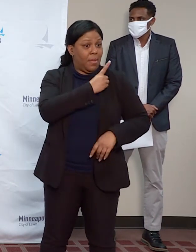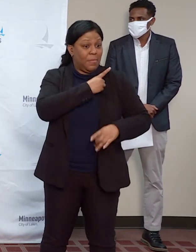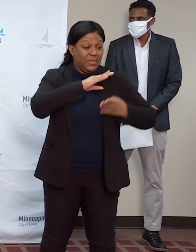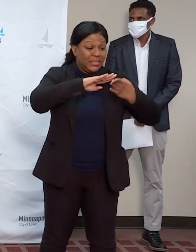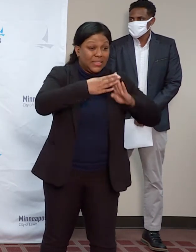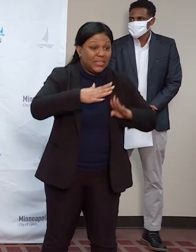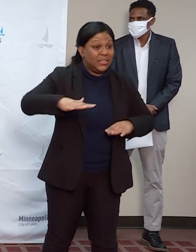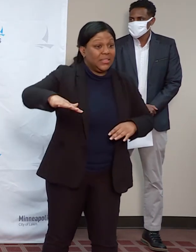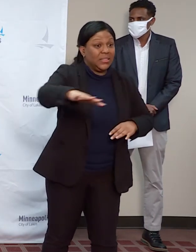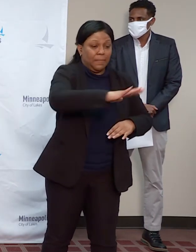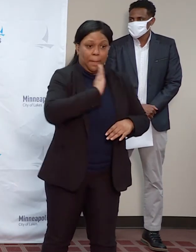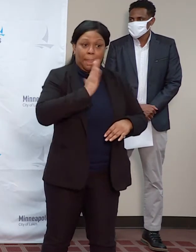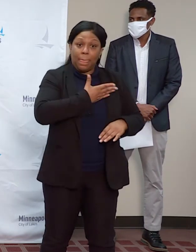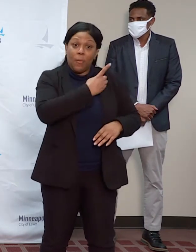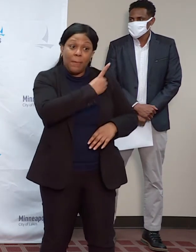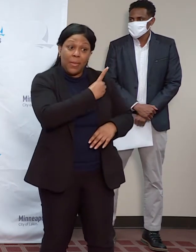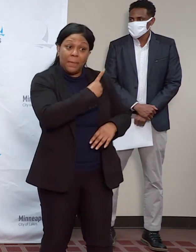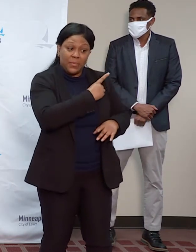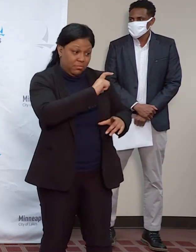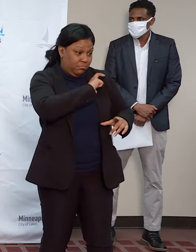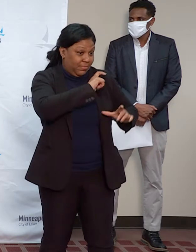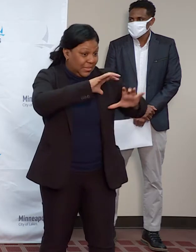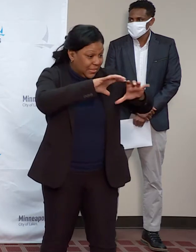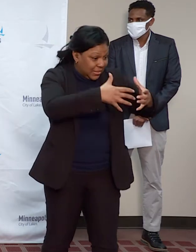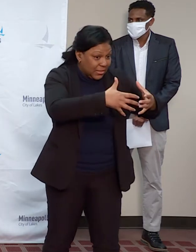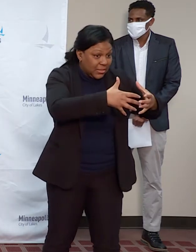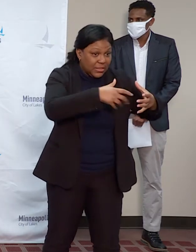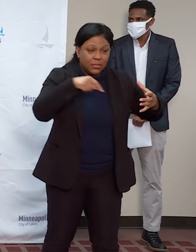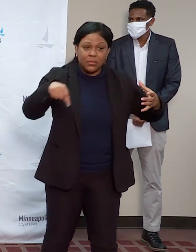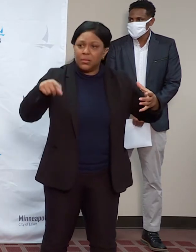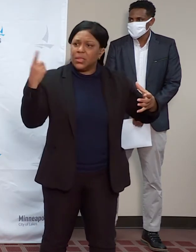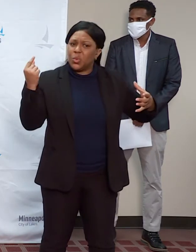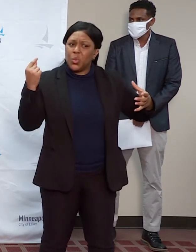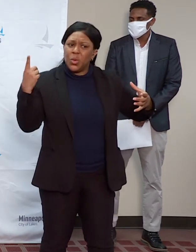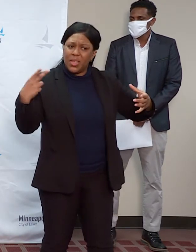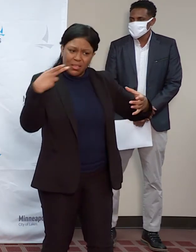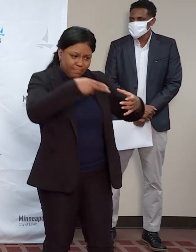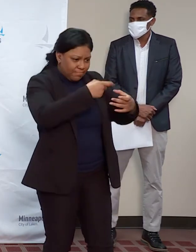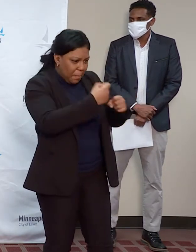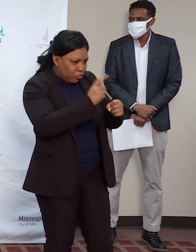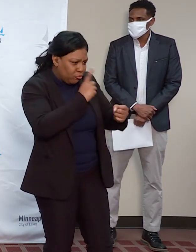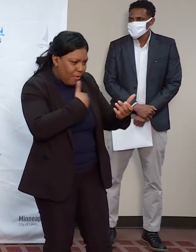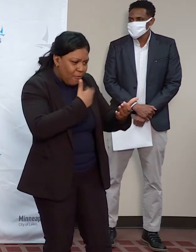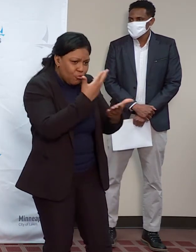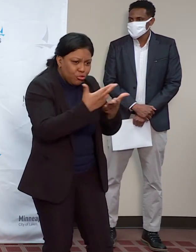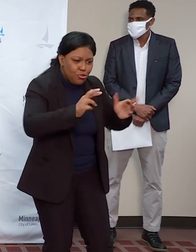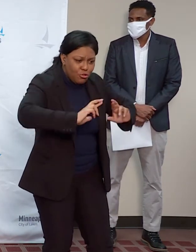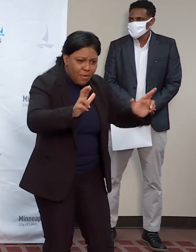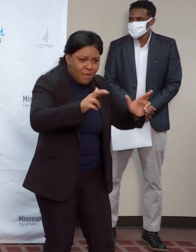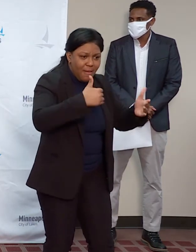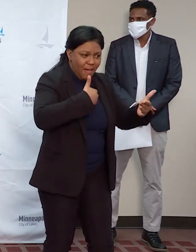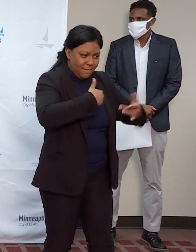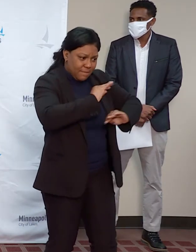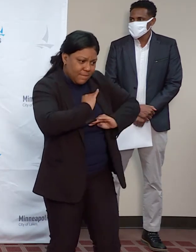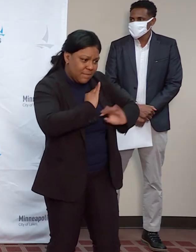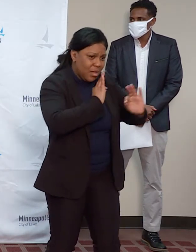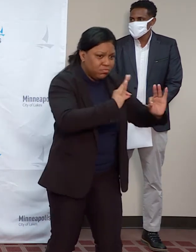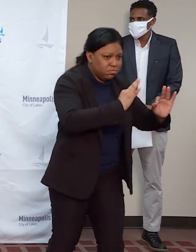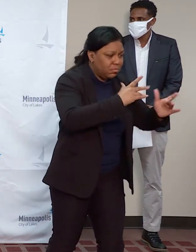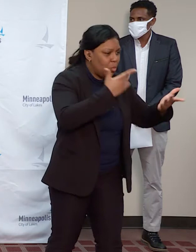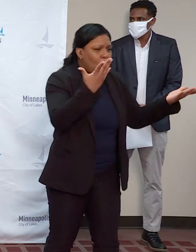that we have the resources we need to, again, this is about public safety, about community safety, and keeping our city safe.